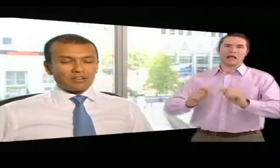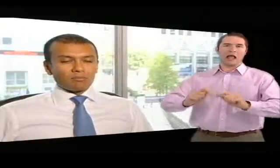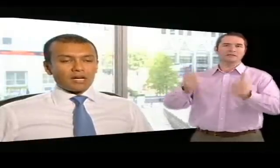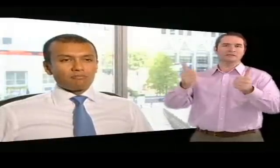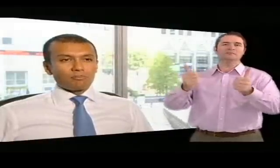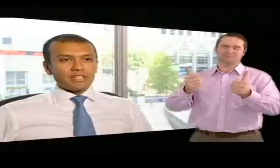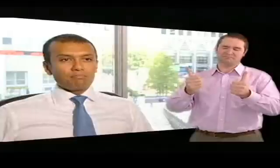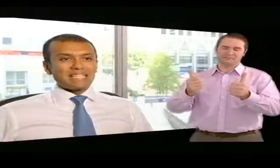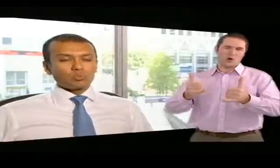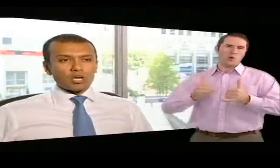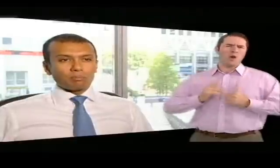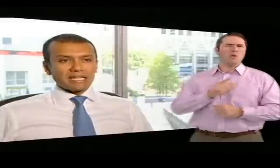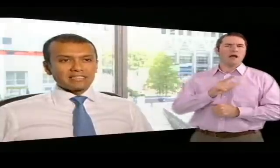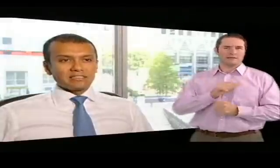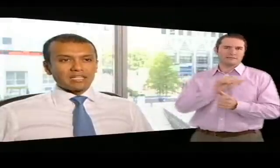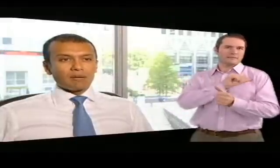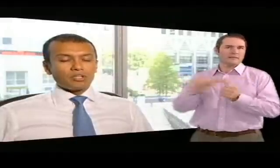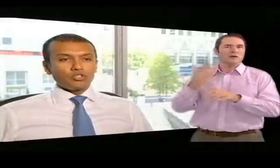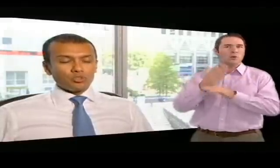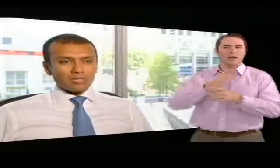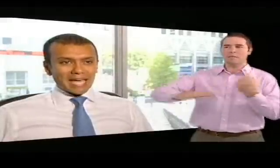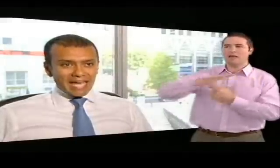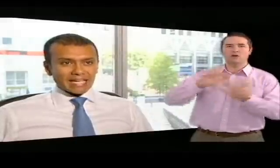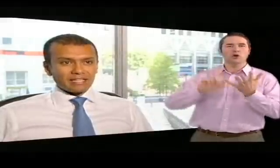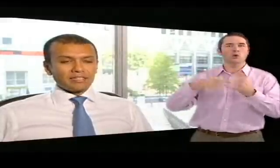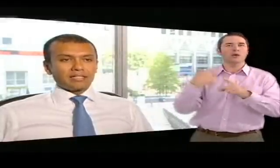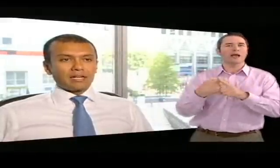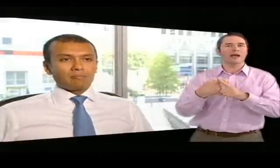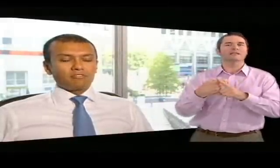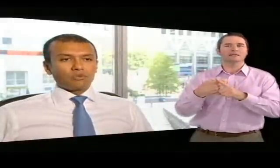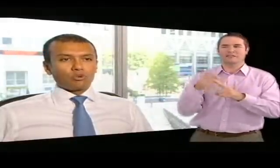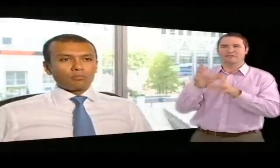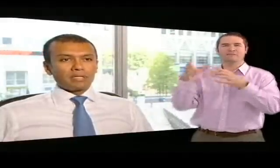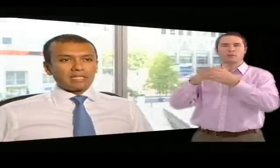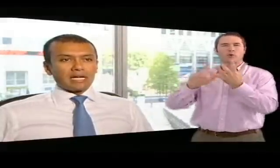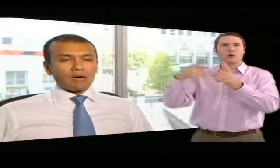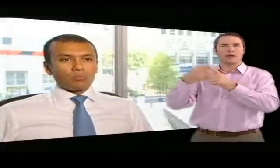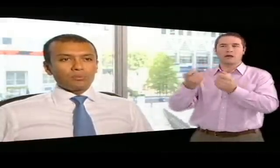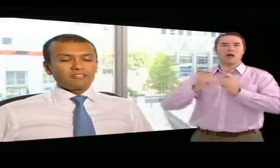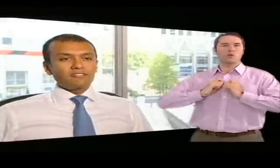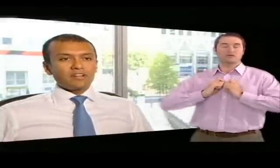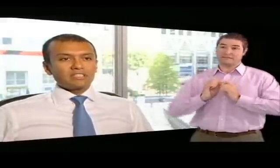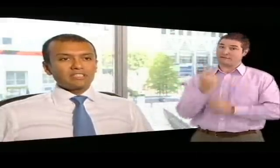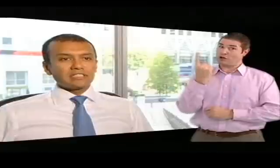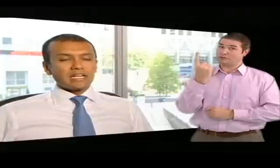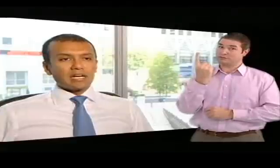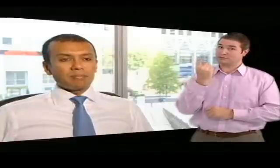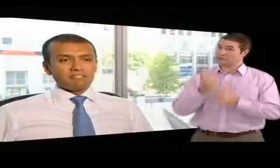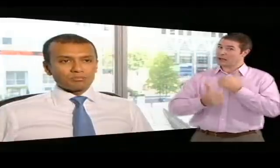from the Best Workplaces UK forum. We were the first investment